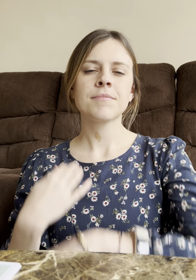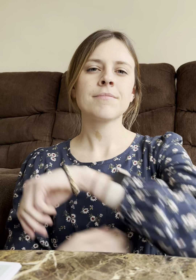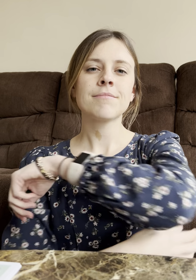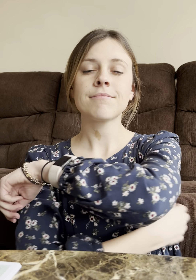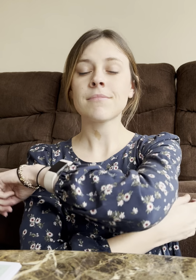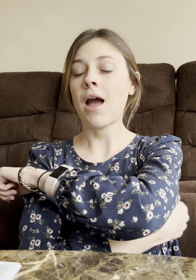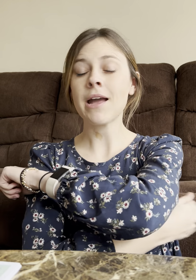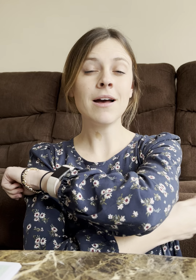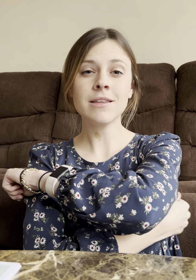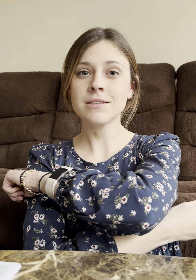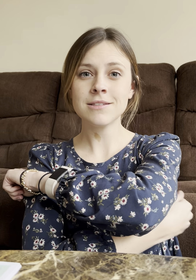I got this.